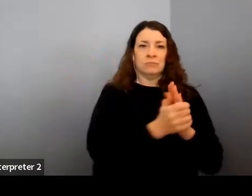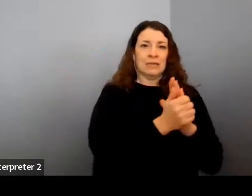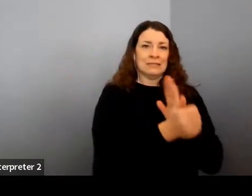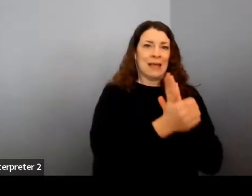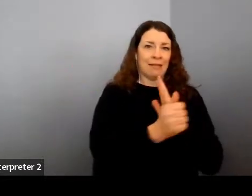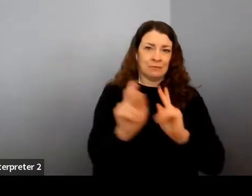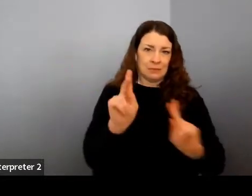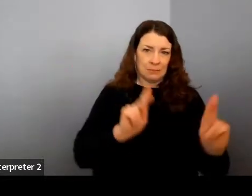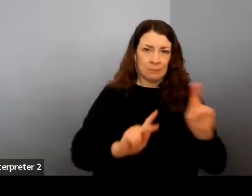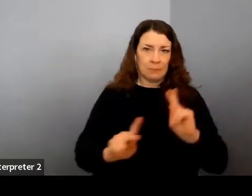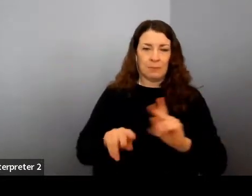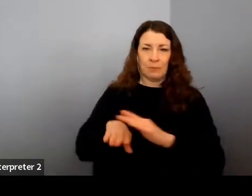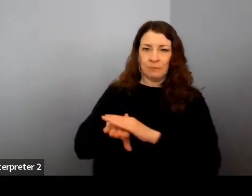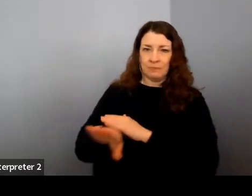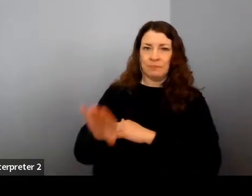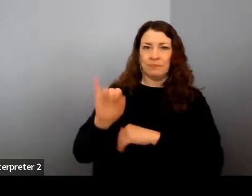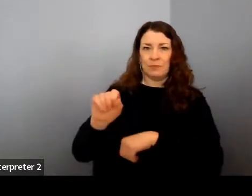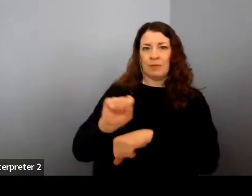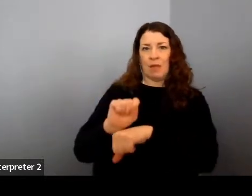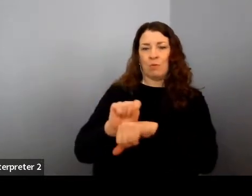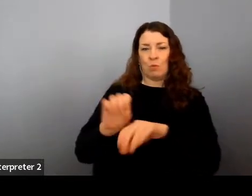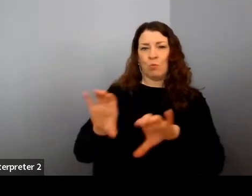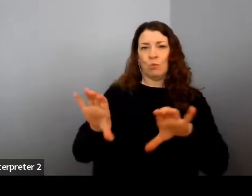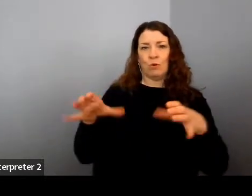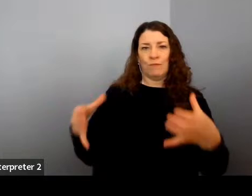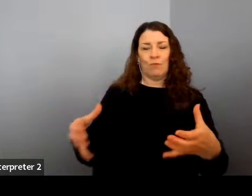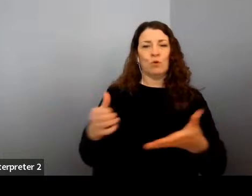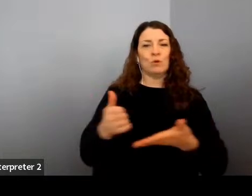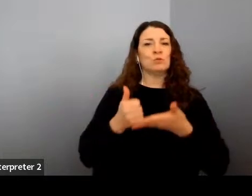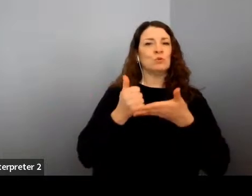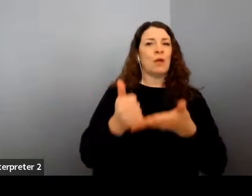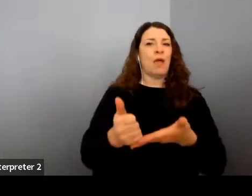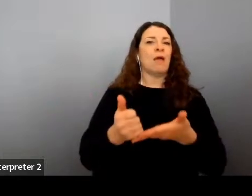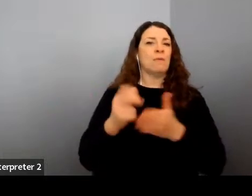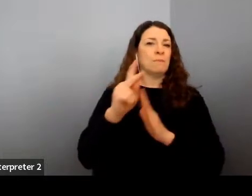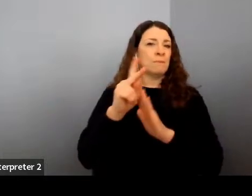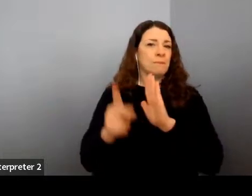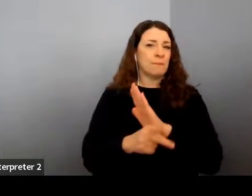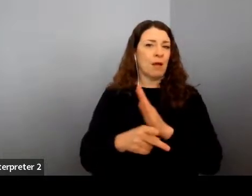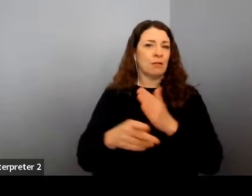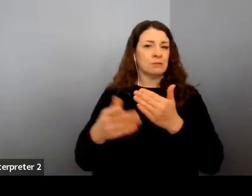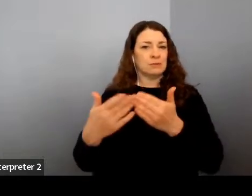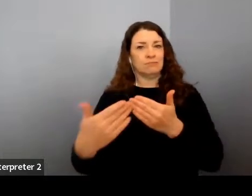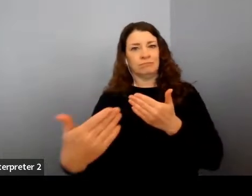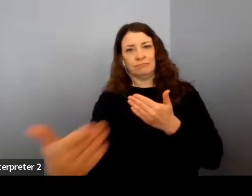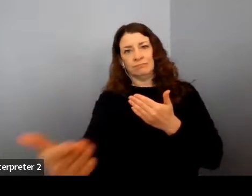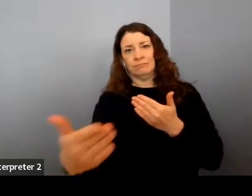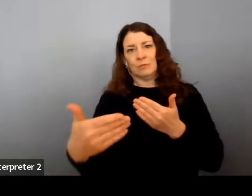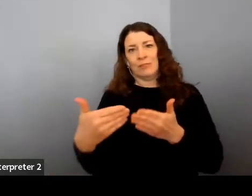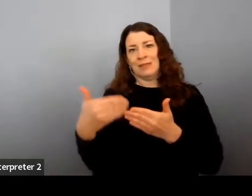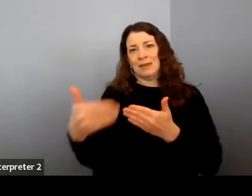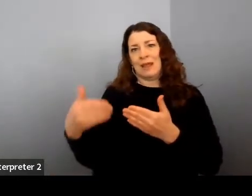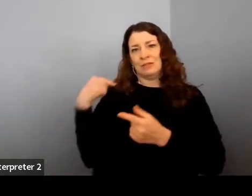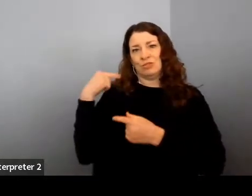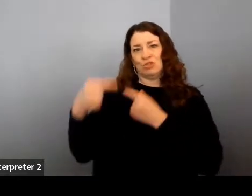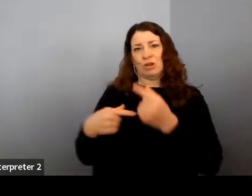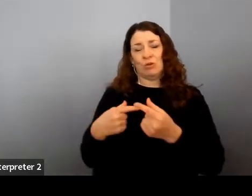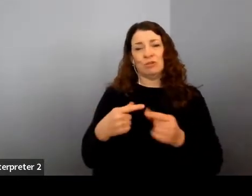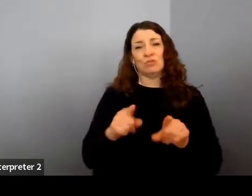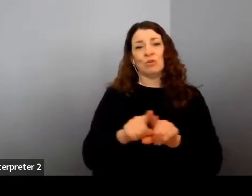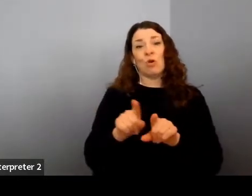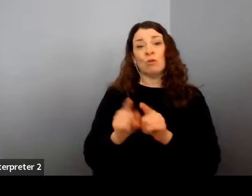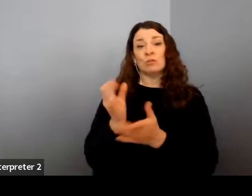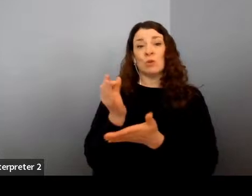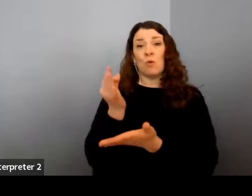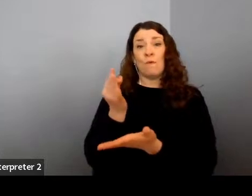responsible for helping shape the policy of tomorrow for the next generation. Finance, right, we've got to get to a place in the